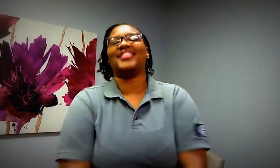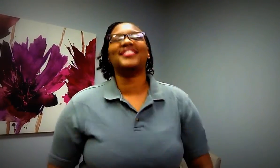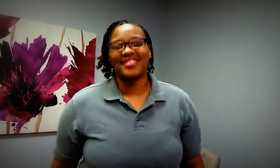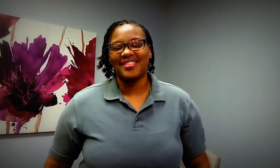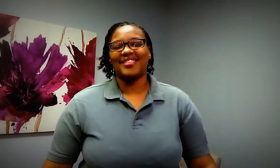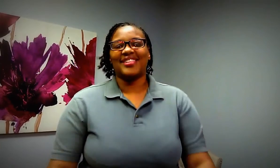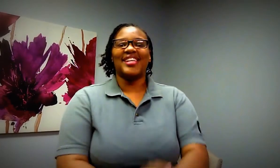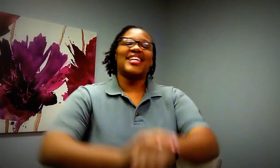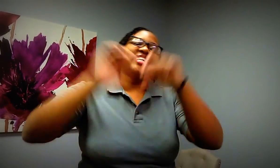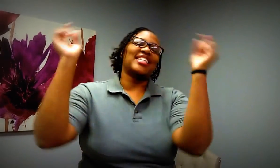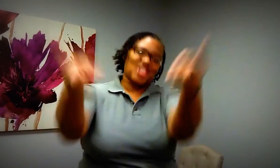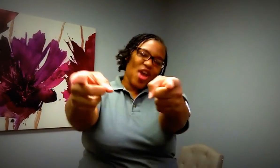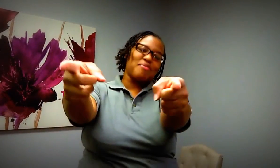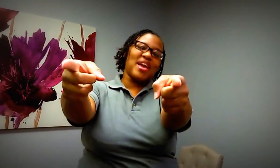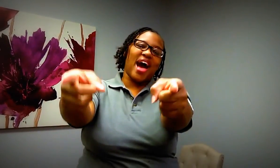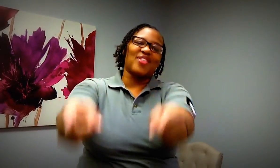now turn me out you